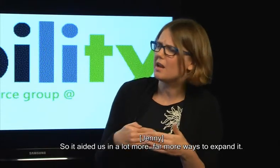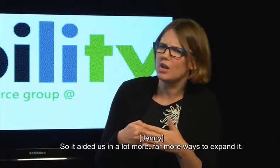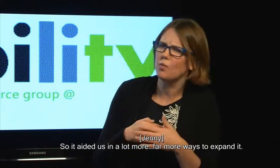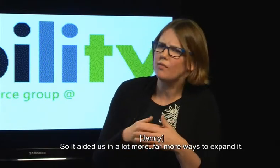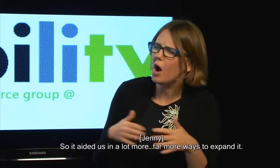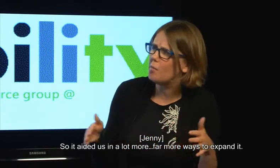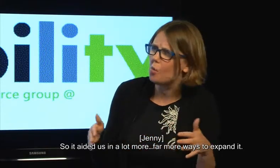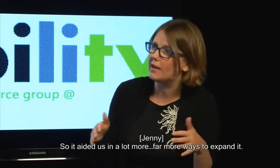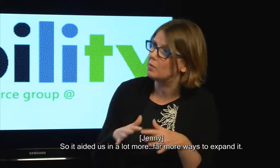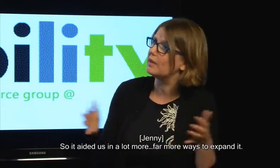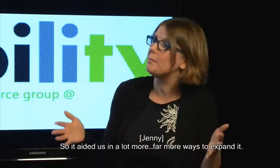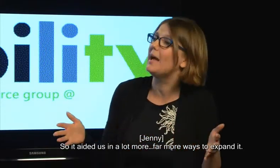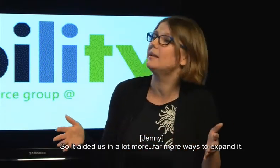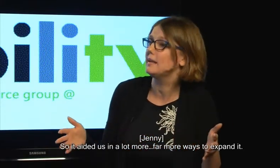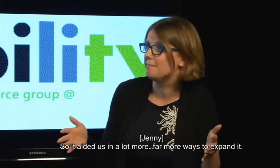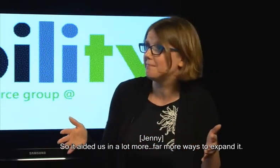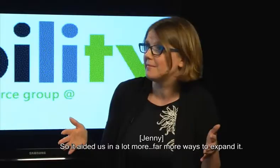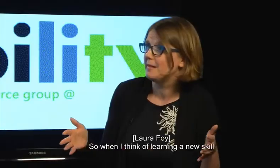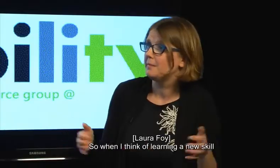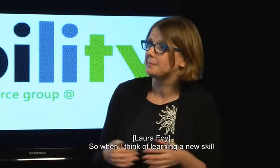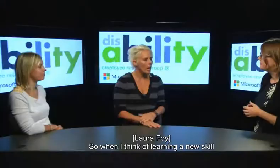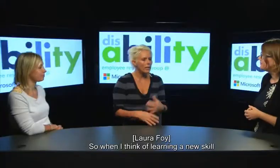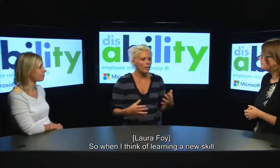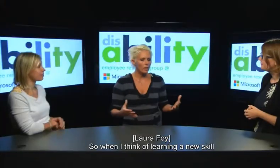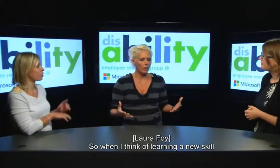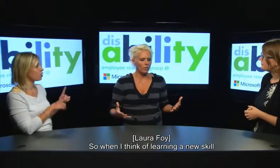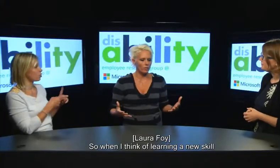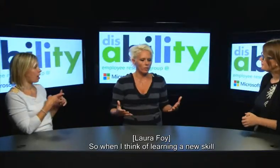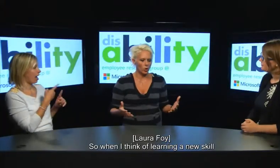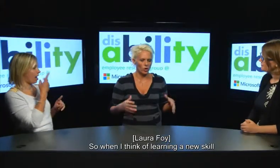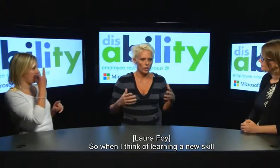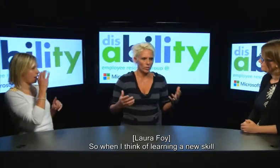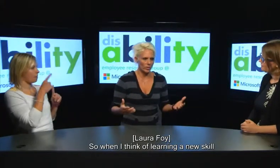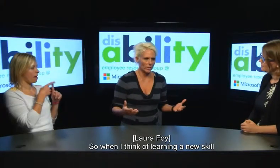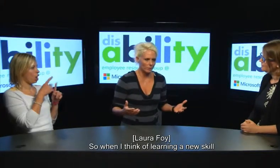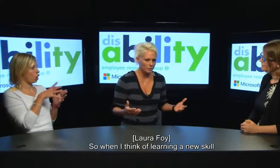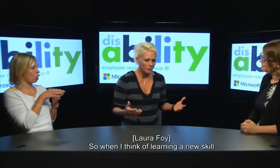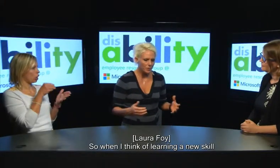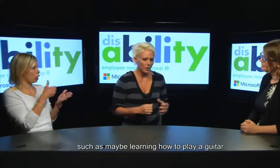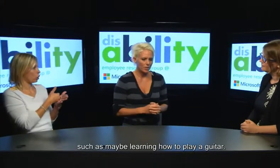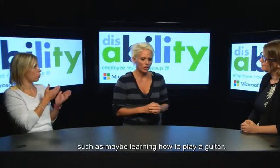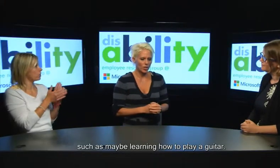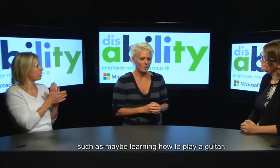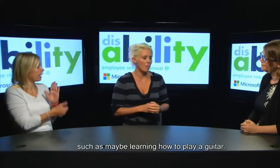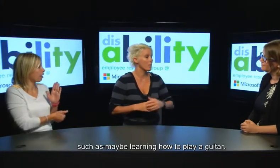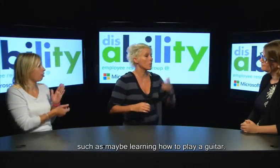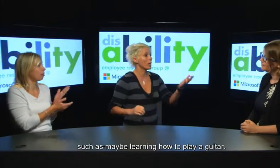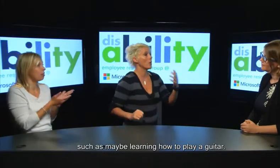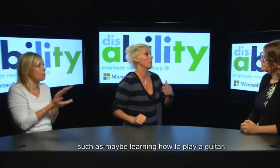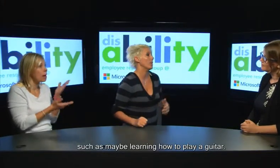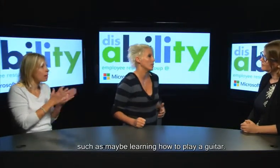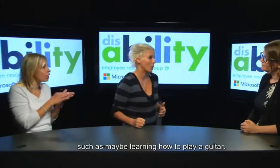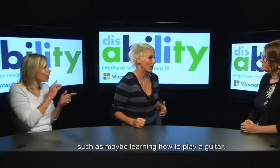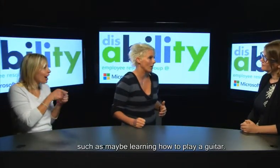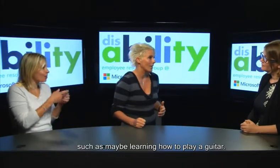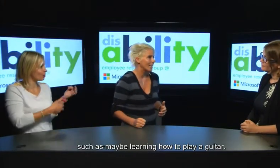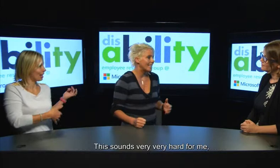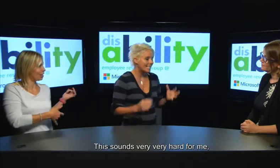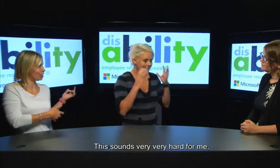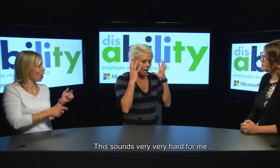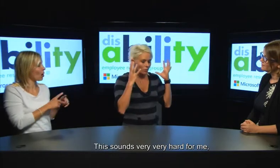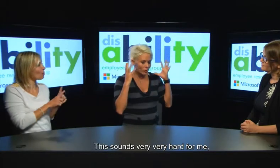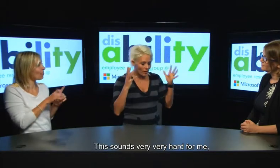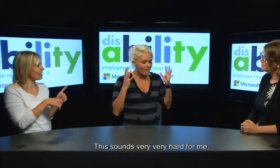lot you know far more ways we expanded it so when I think of learning a new skill such as maybe learning how to play the guitar